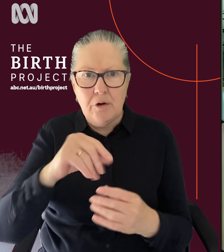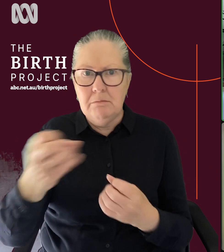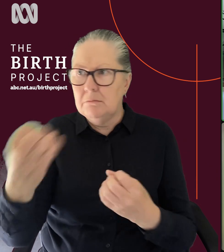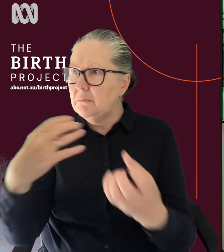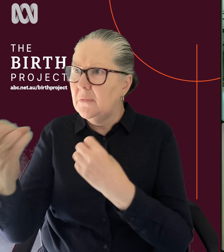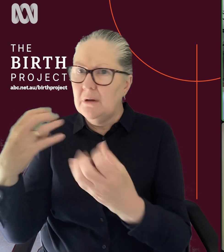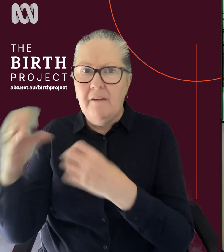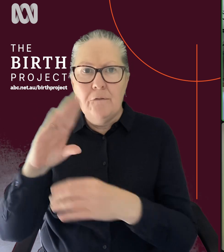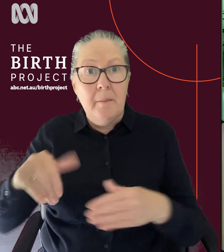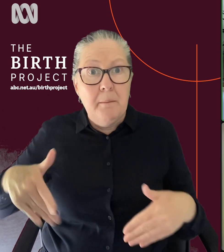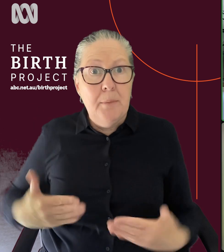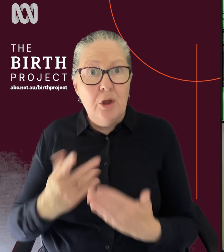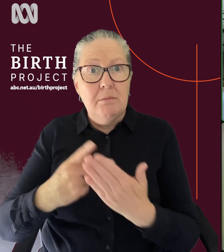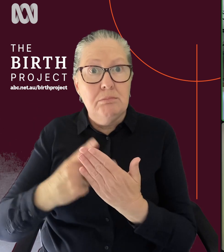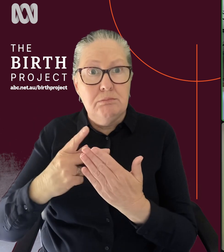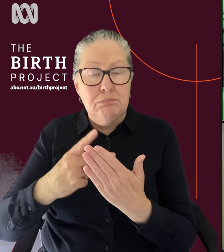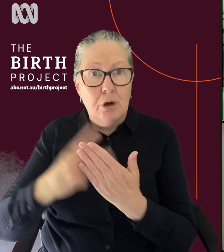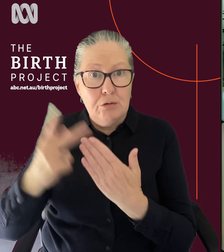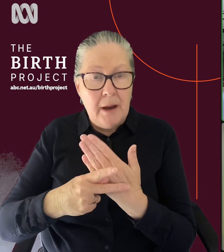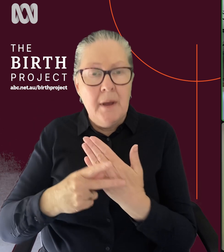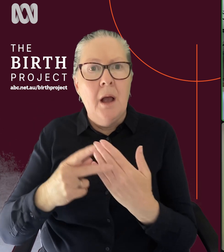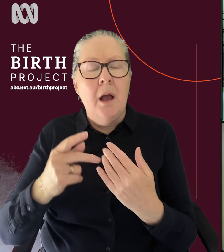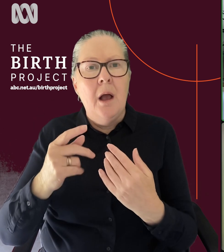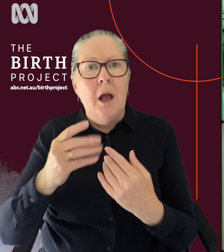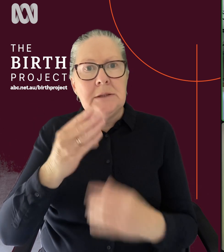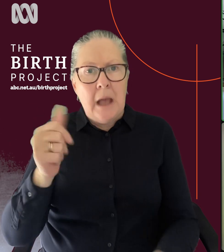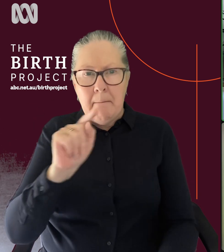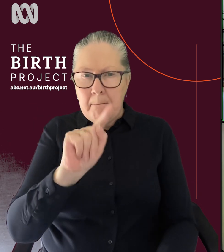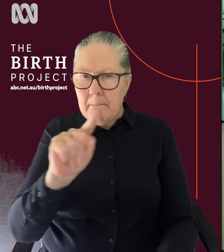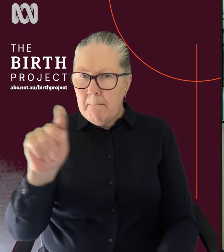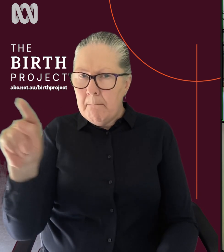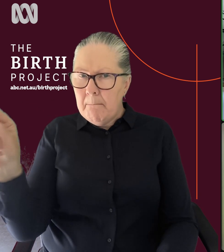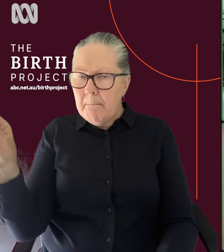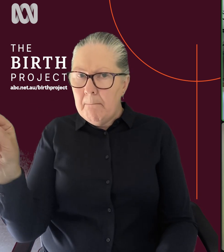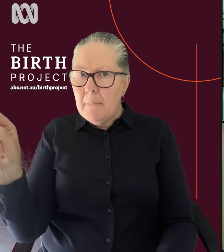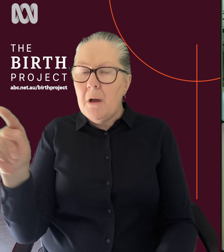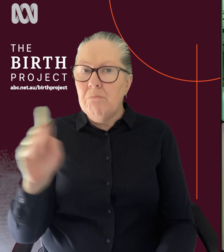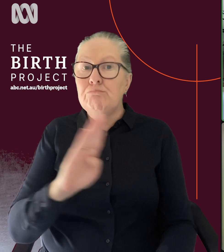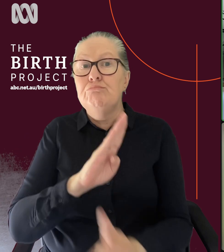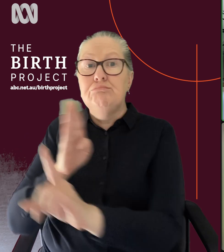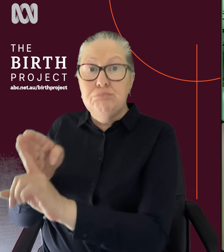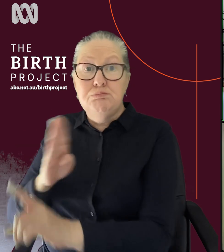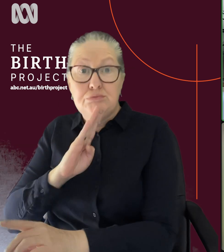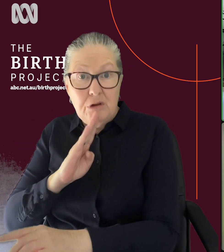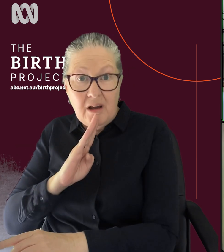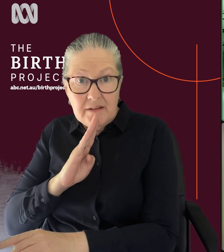months with the birth project is that some people who had gone privately felt like, for example,